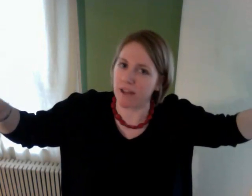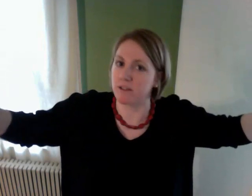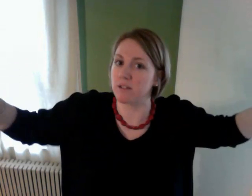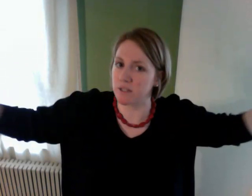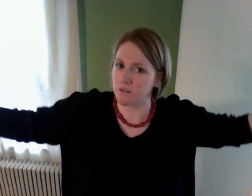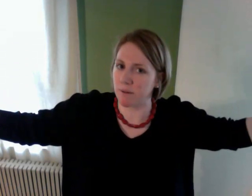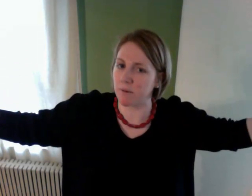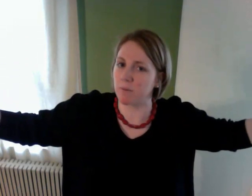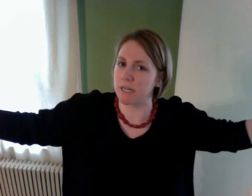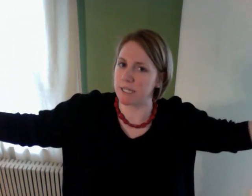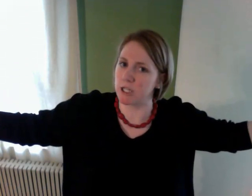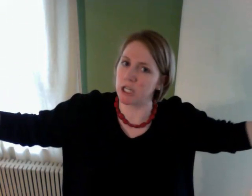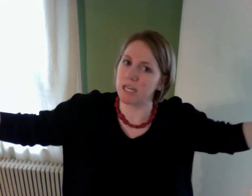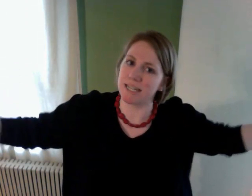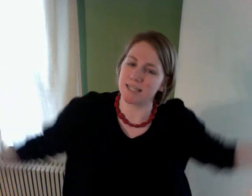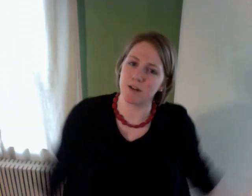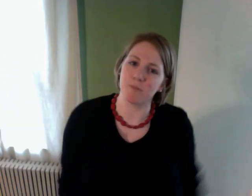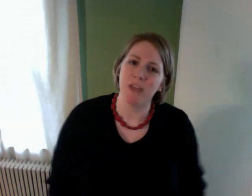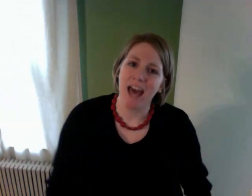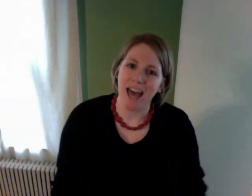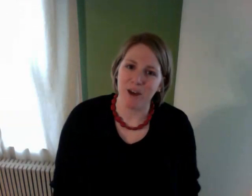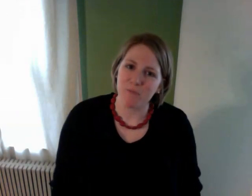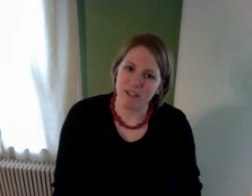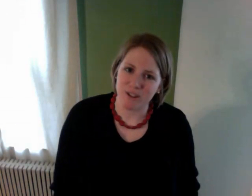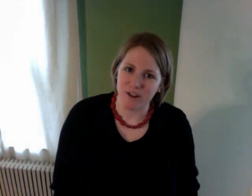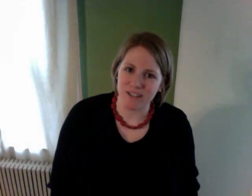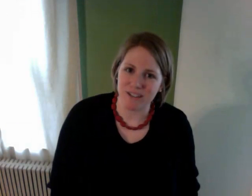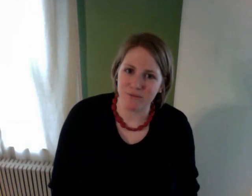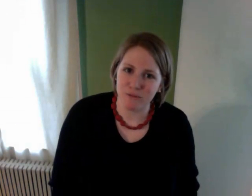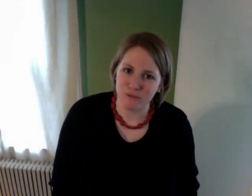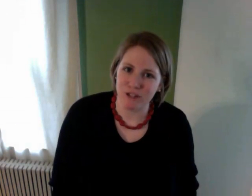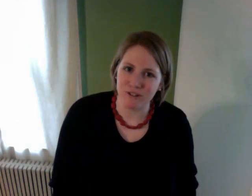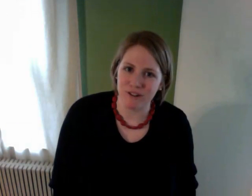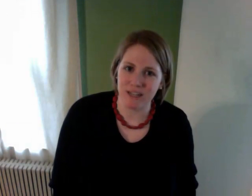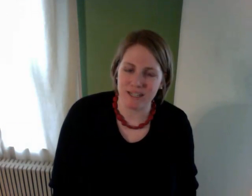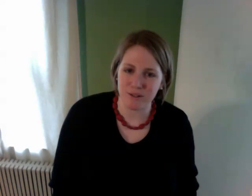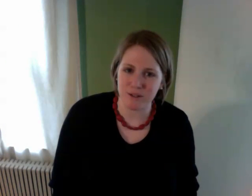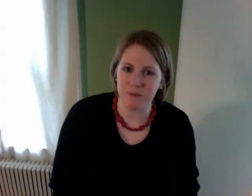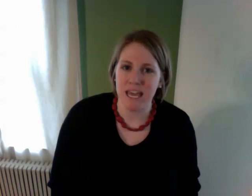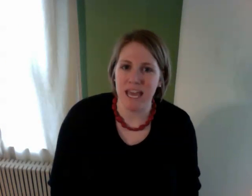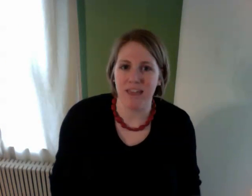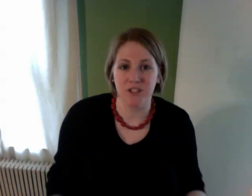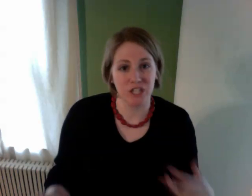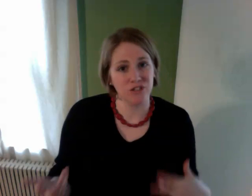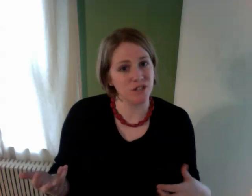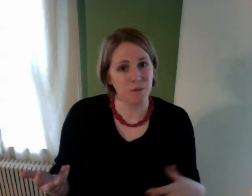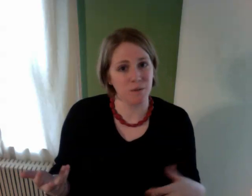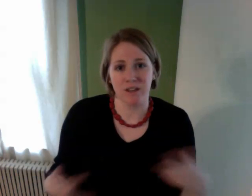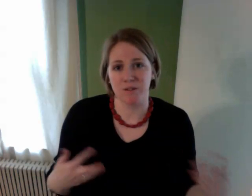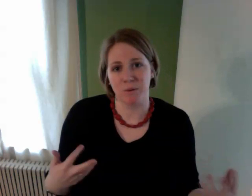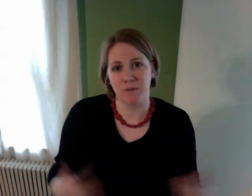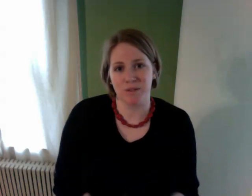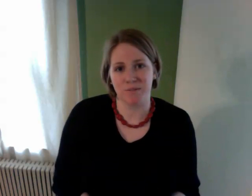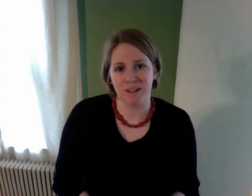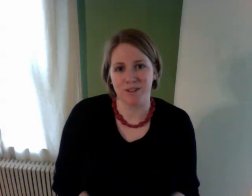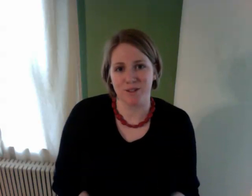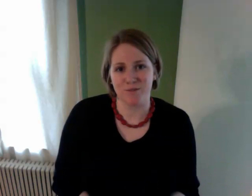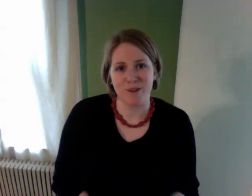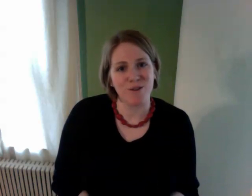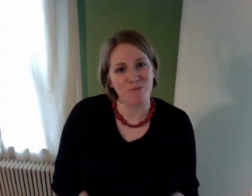to remember what addition is so I hope that song is helpful for you in your classroom and the gesture as well I use both of those in my classroom and hope